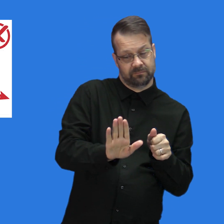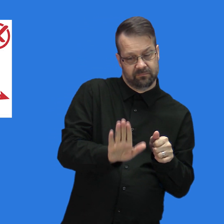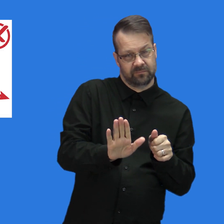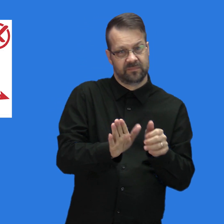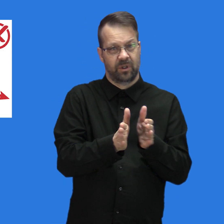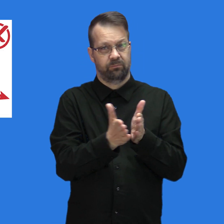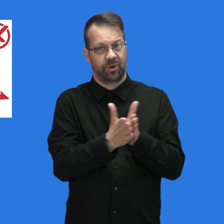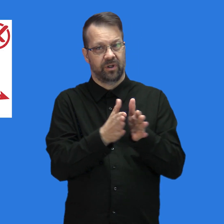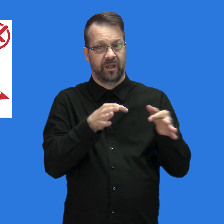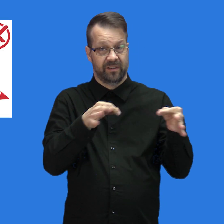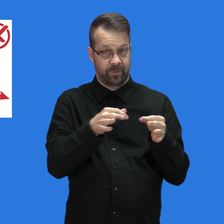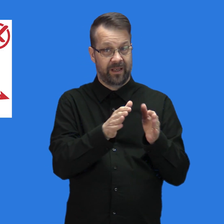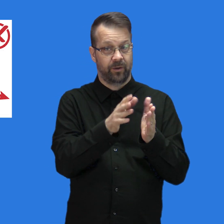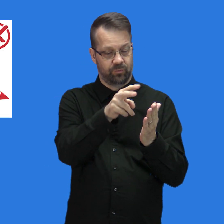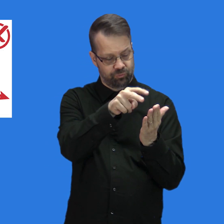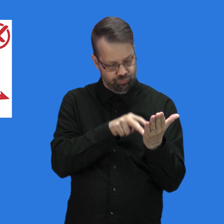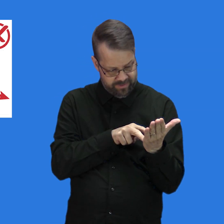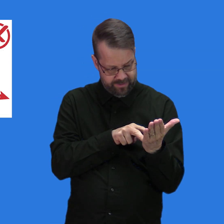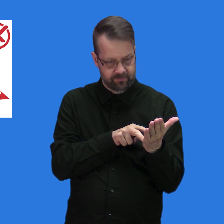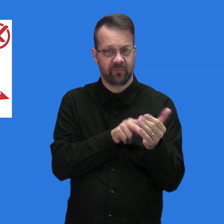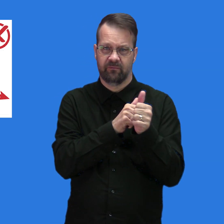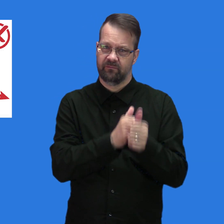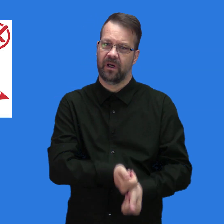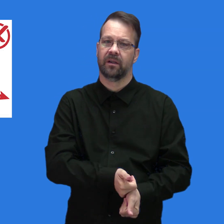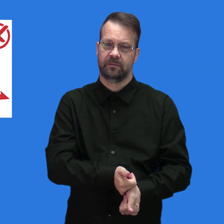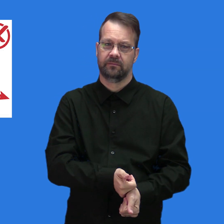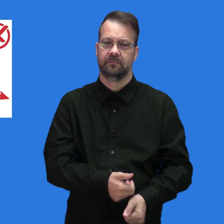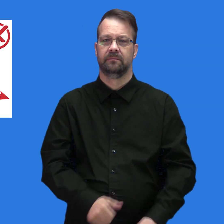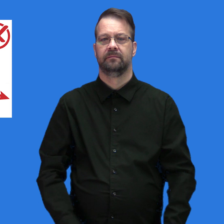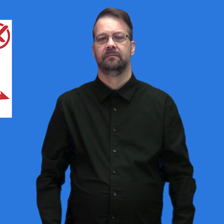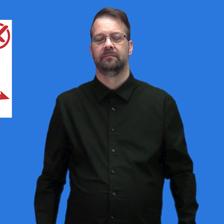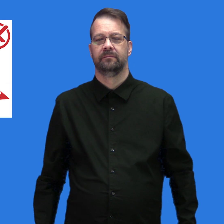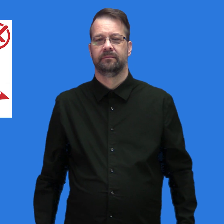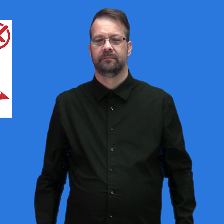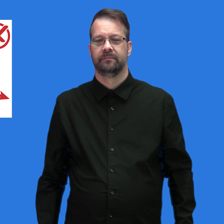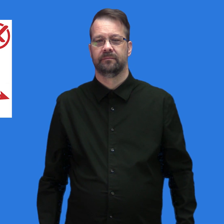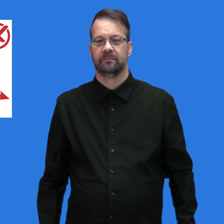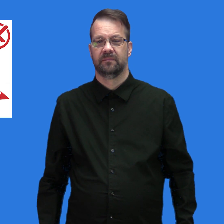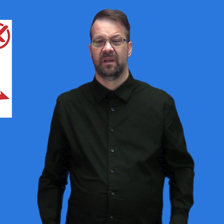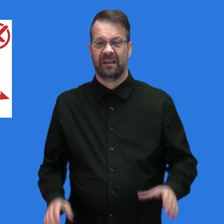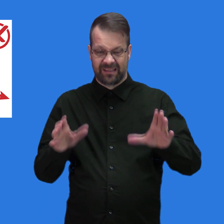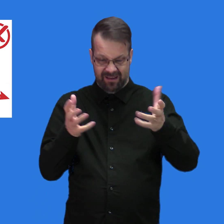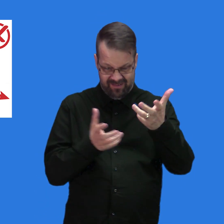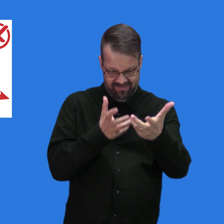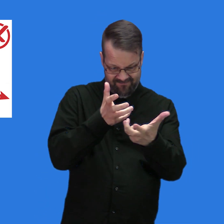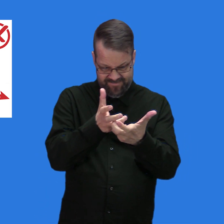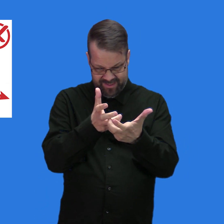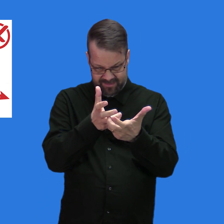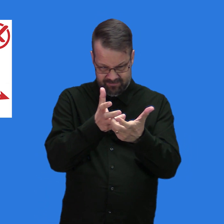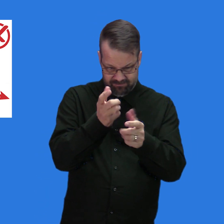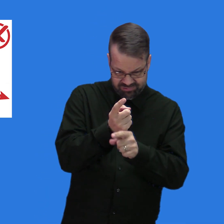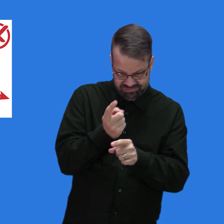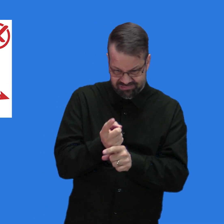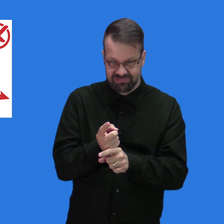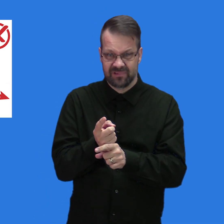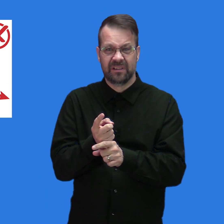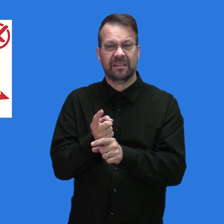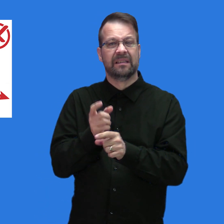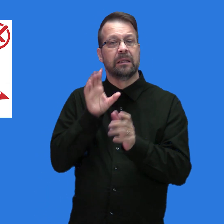the filter fits properly. It should align with the air vent, like the picture on the left. The picture on the right